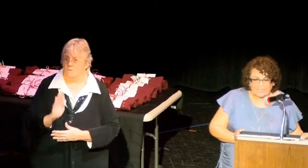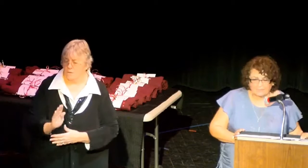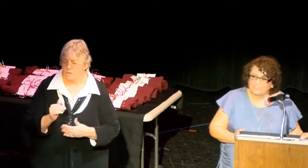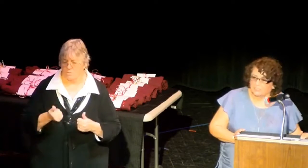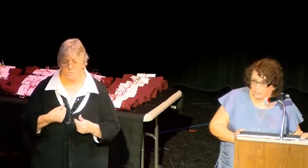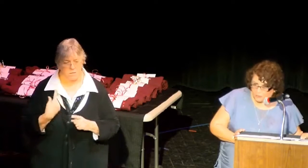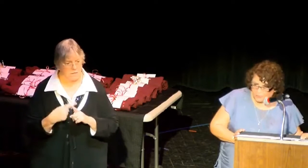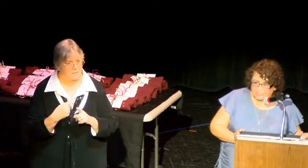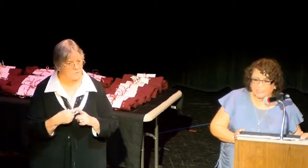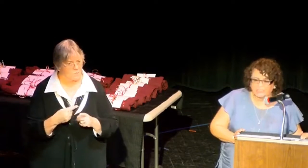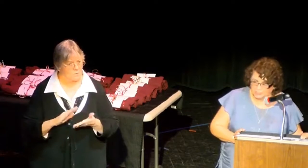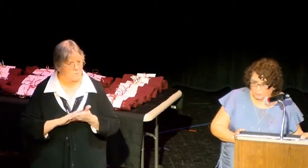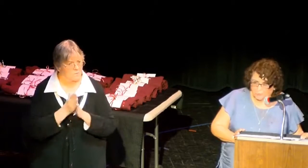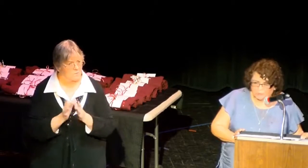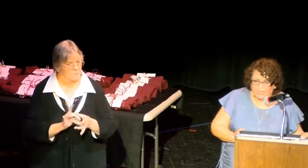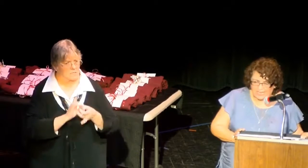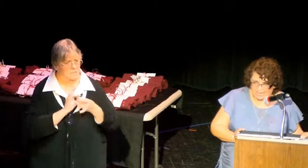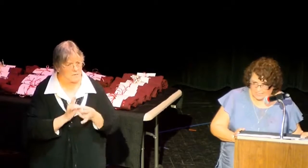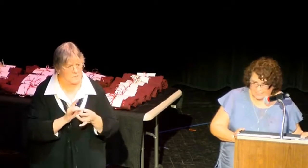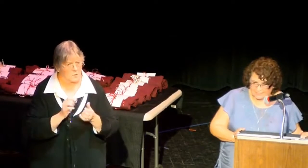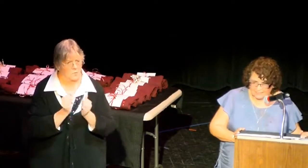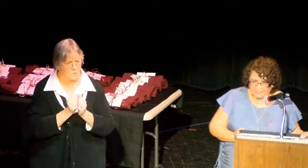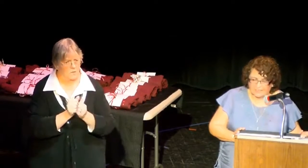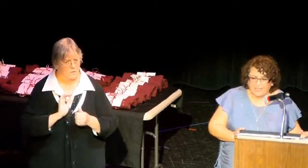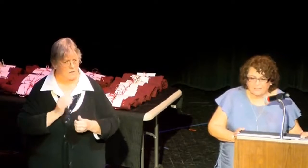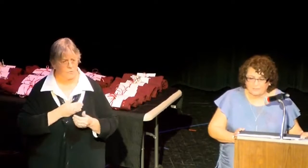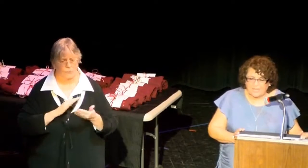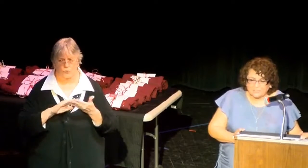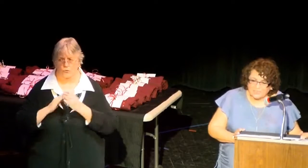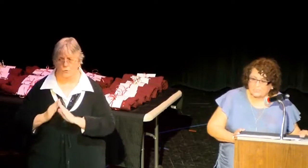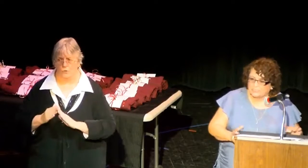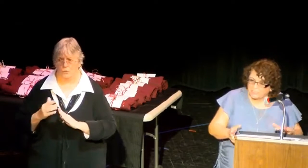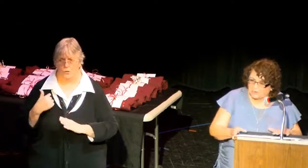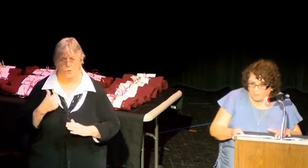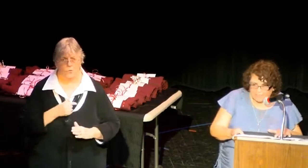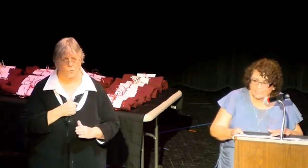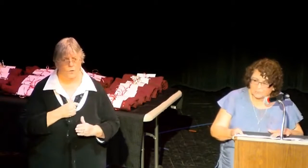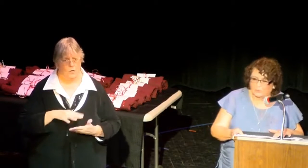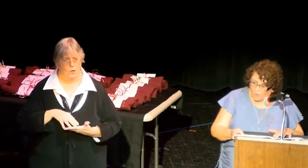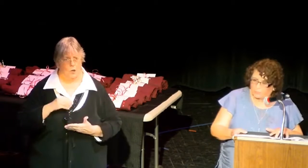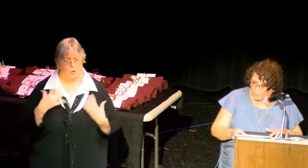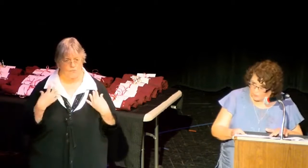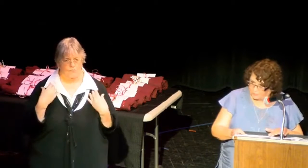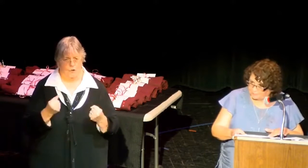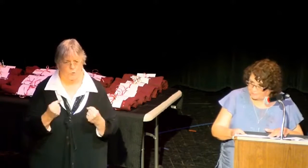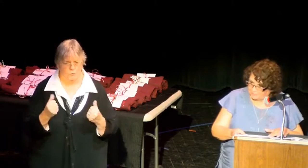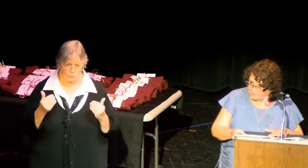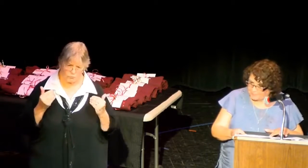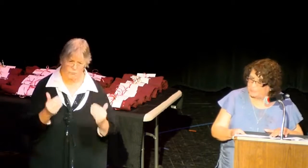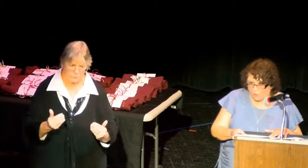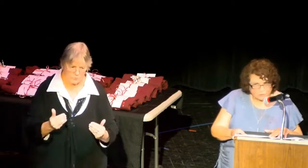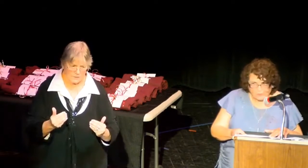and give us the courage to move ahead. The best way to describe it is with one word.